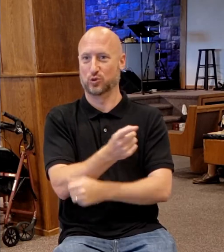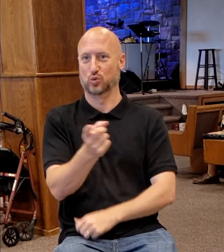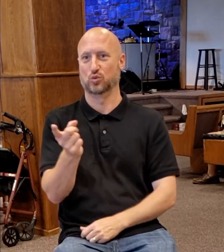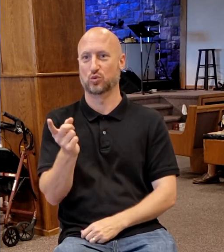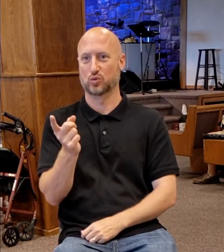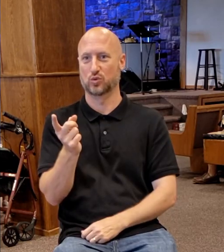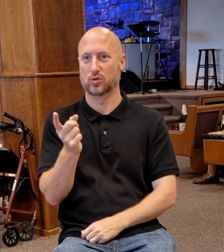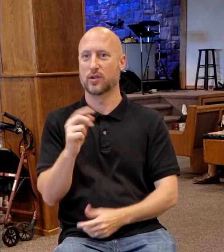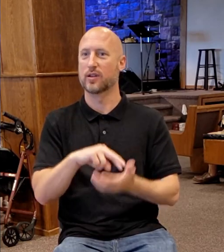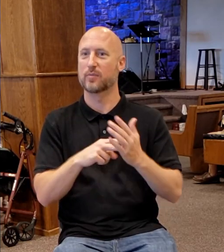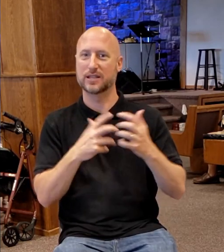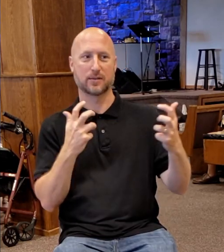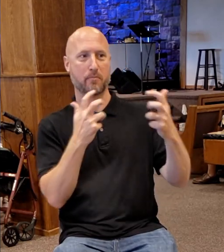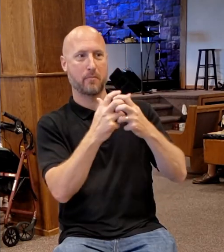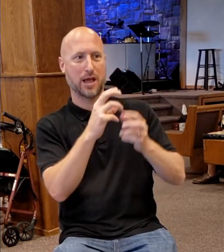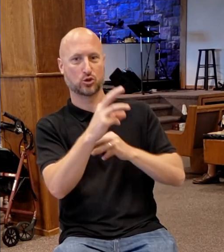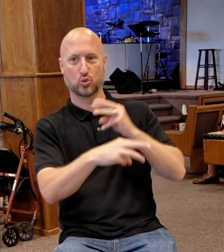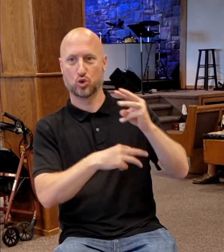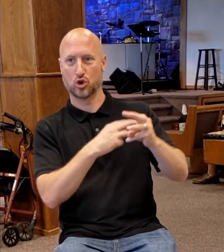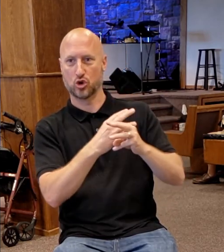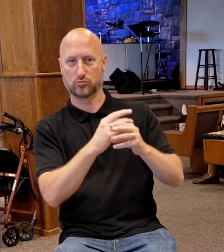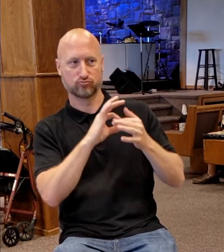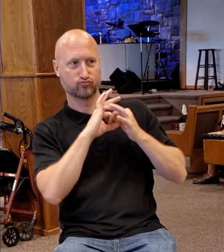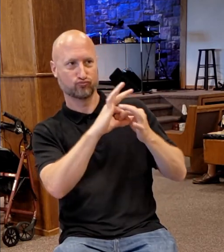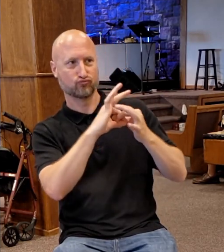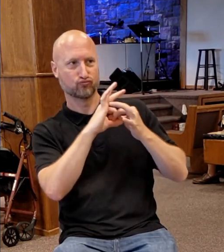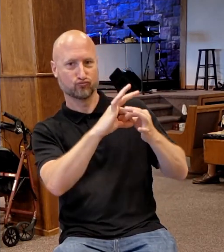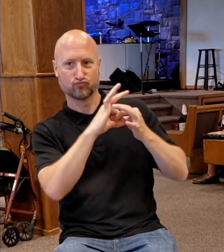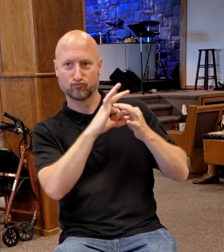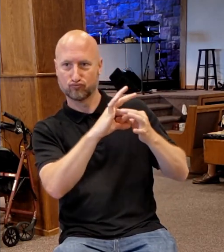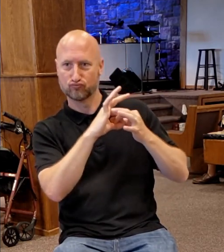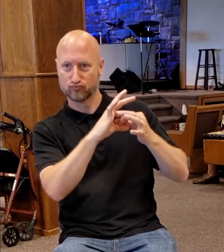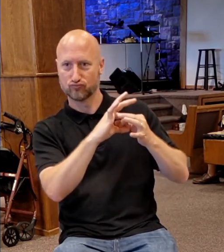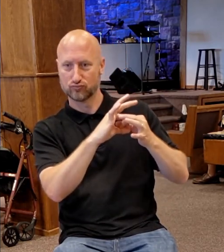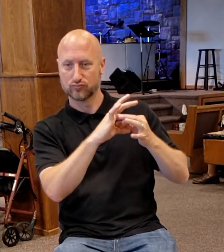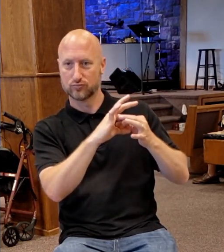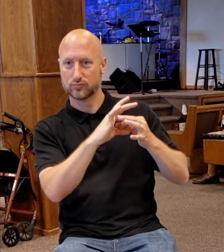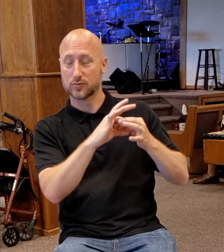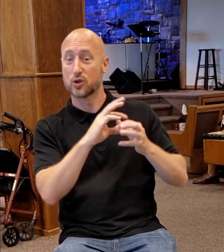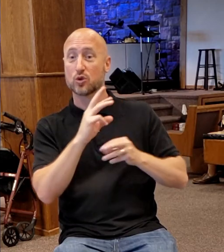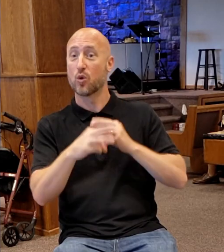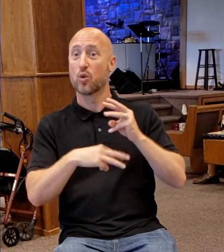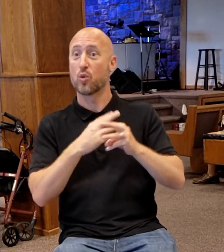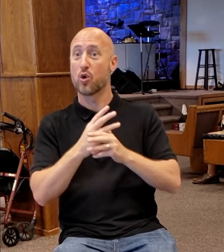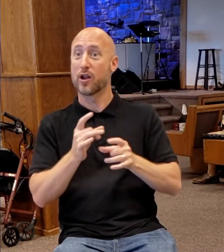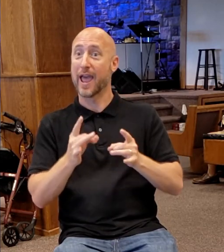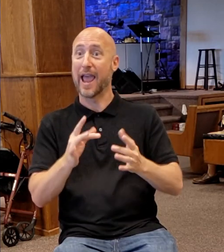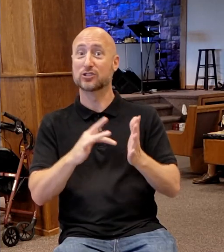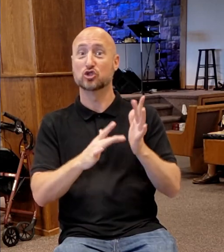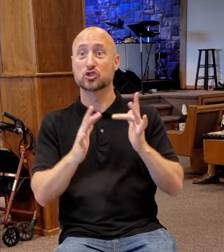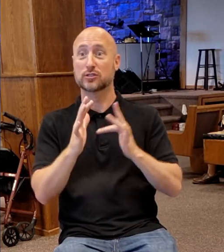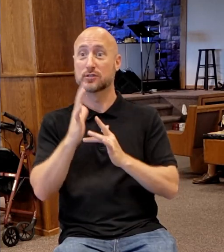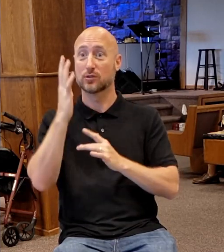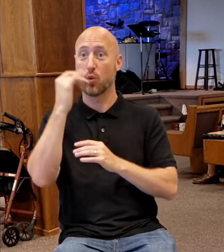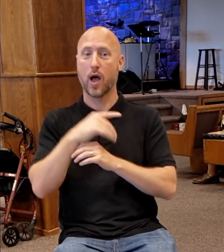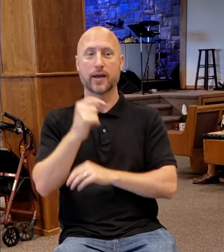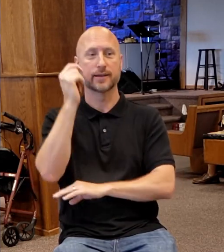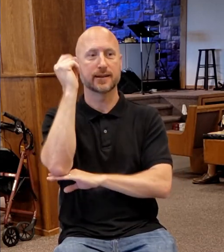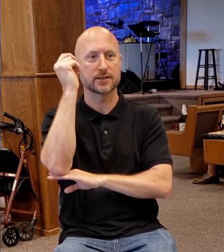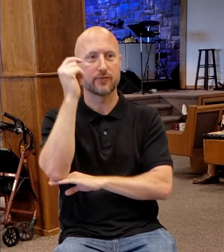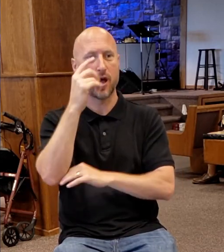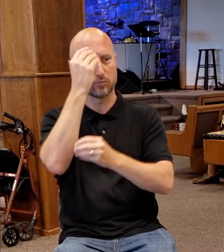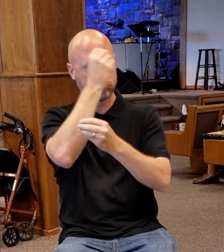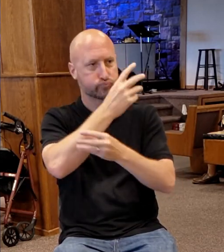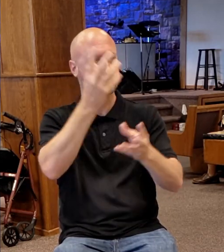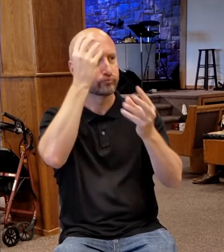cooperation with it. The world hates him because he testifies of the world that his